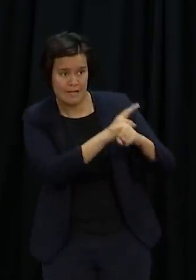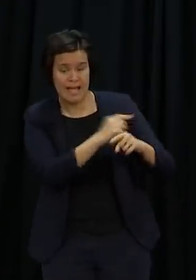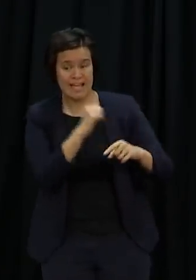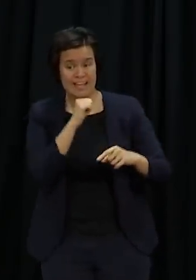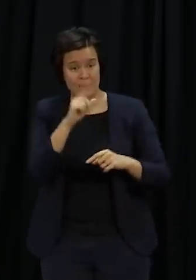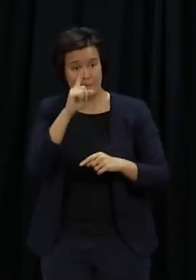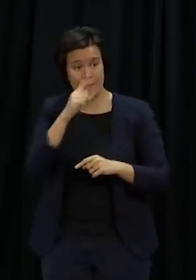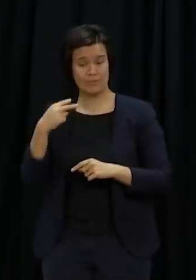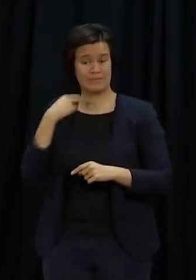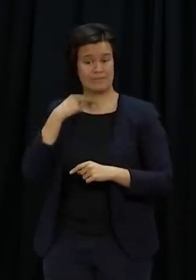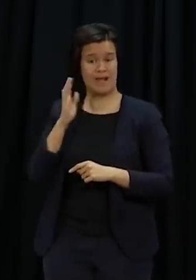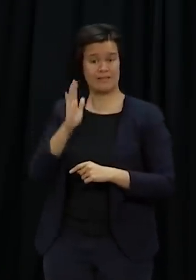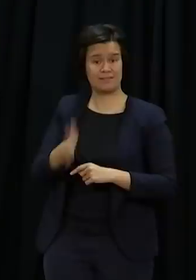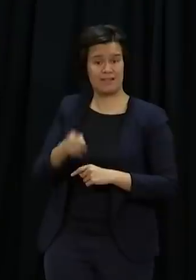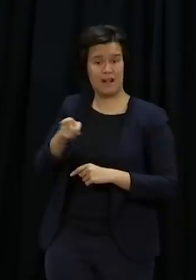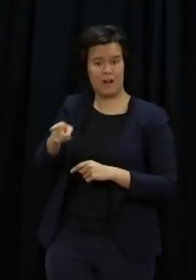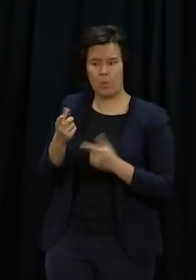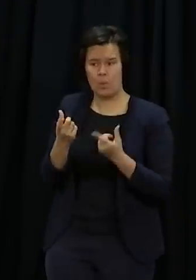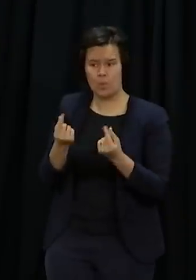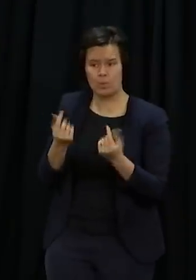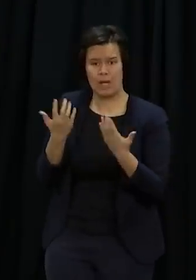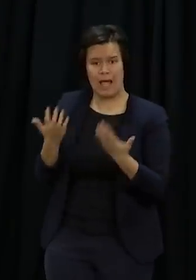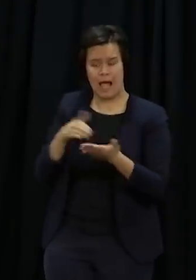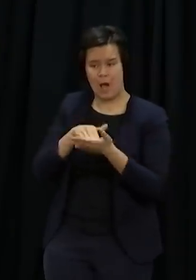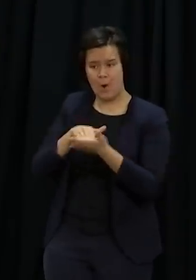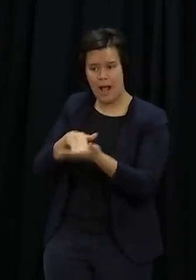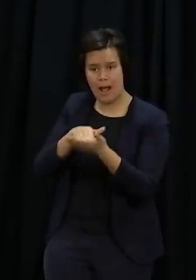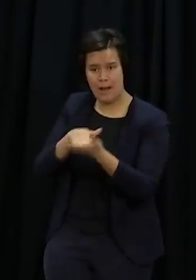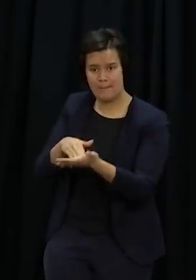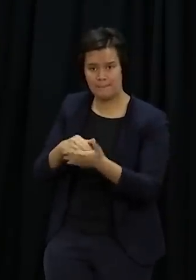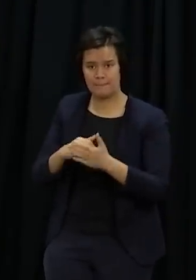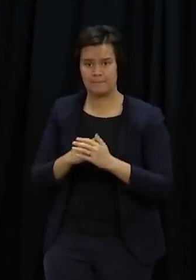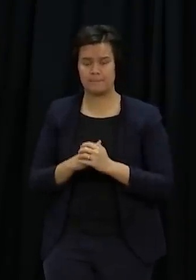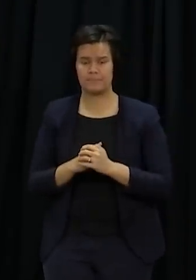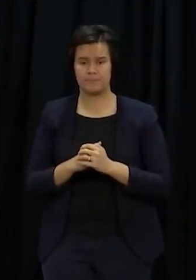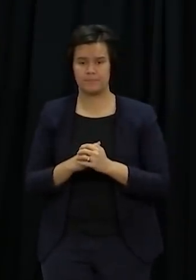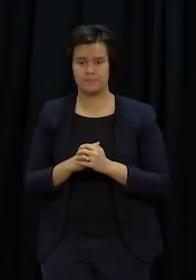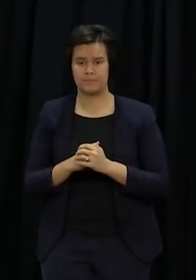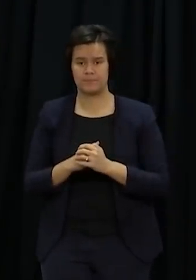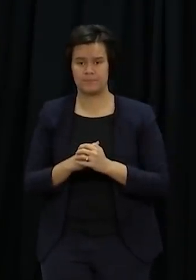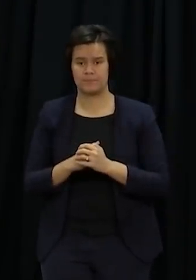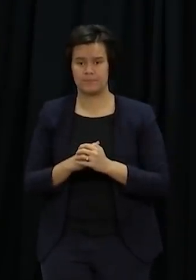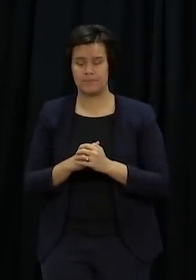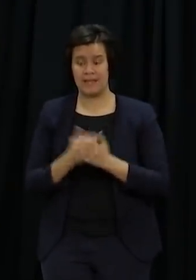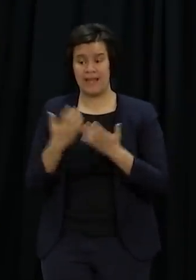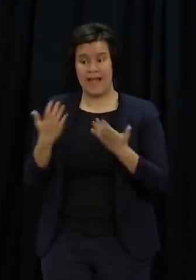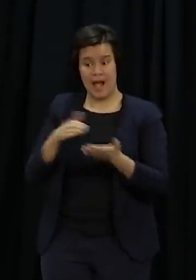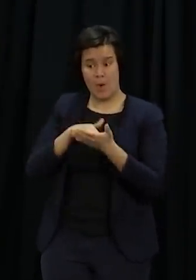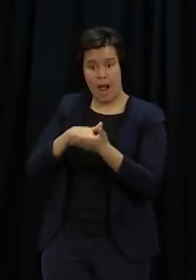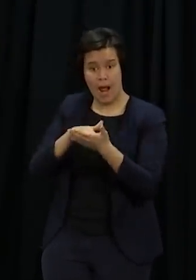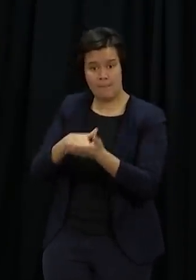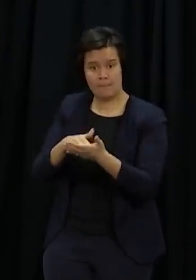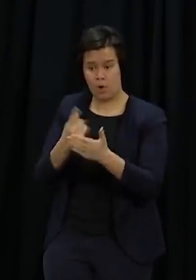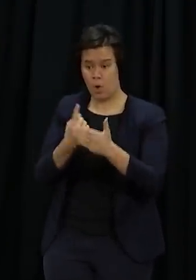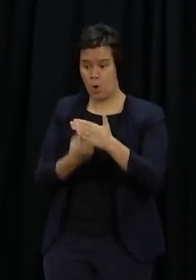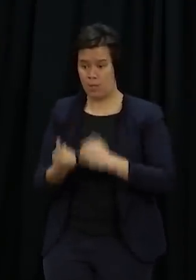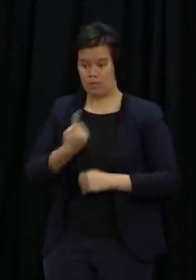Afghanistan to do so. That will, by necessity, need to be an international effort that New Zealand is a part of.